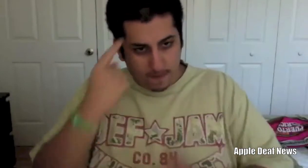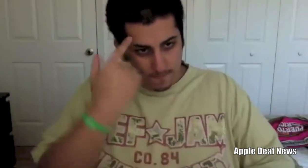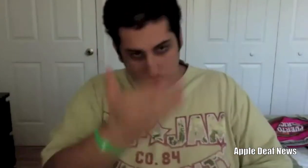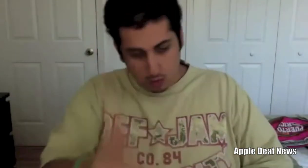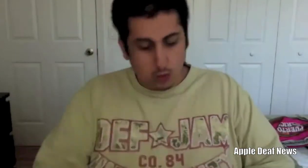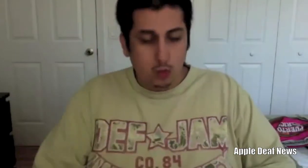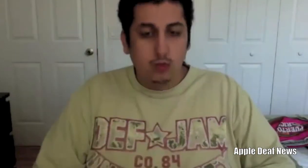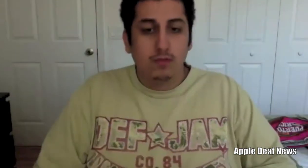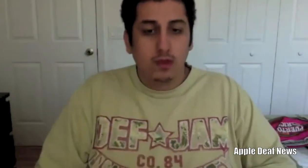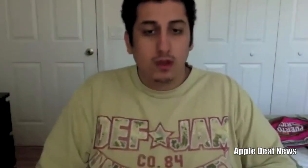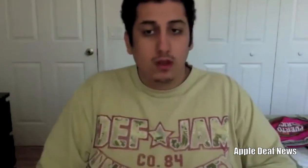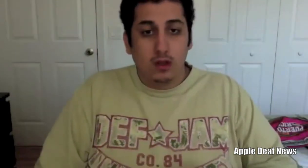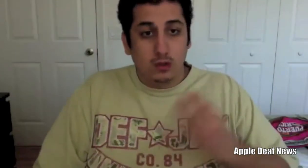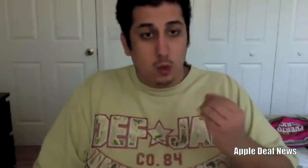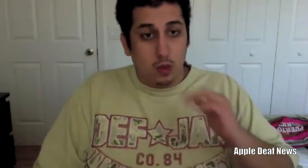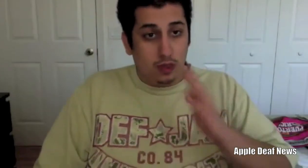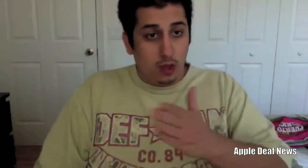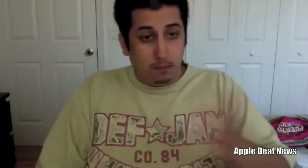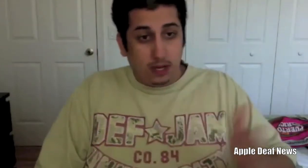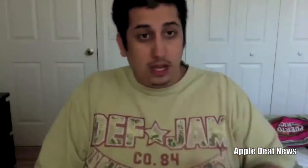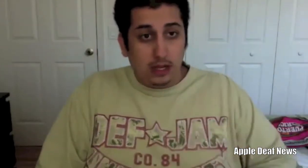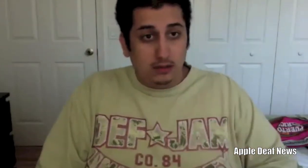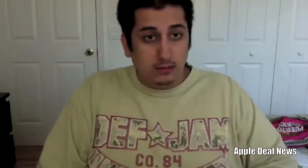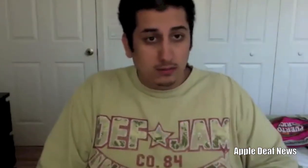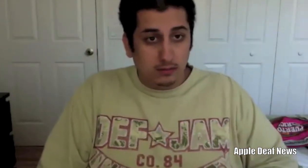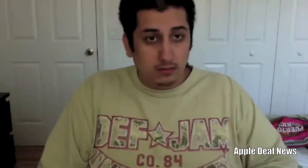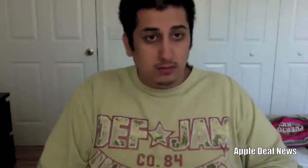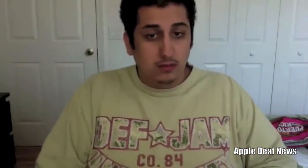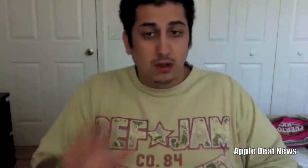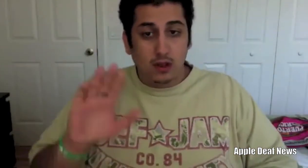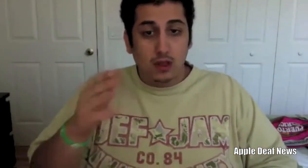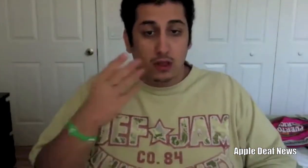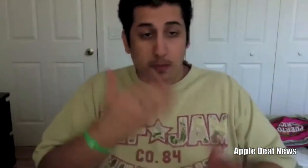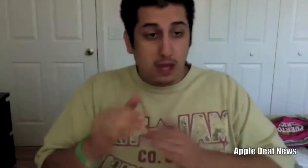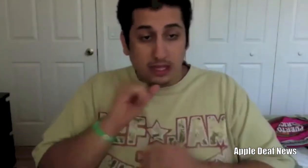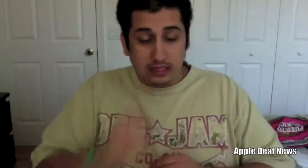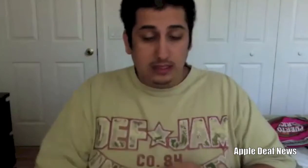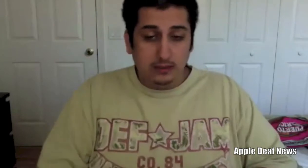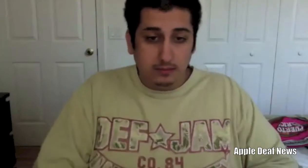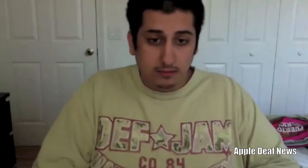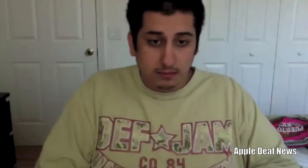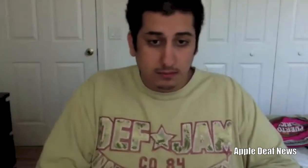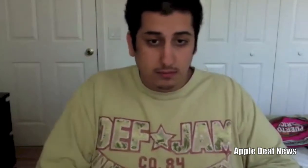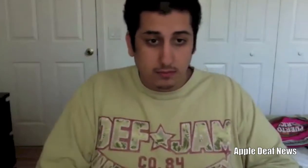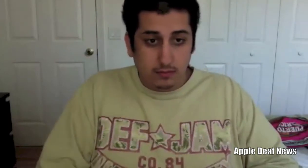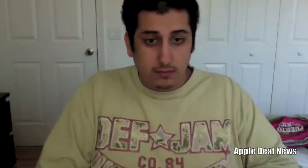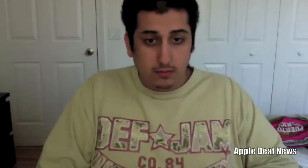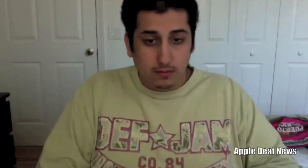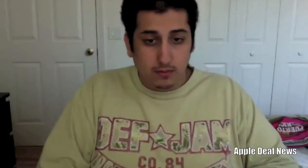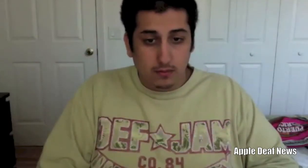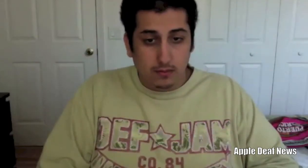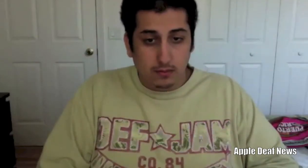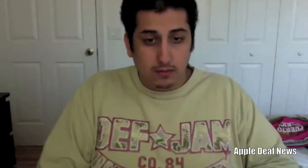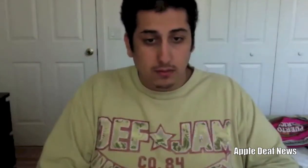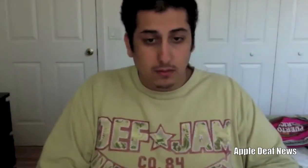6, 7, 9,